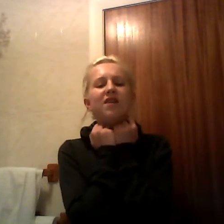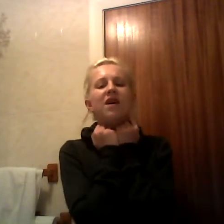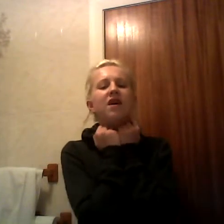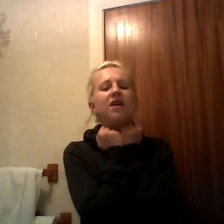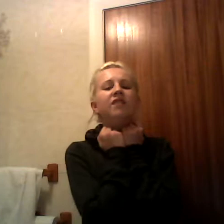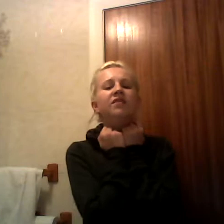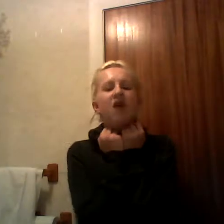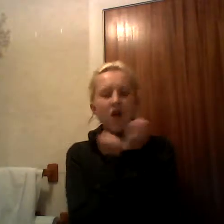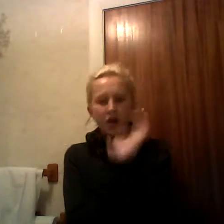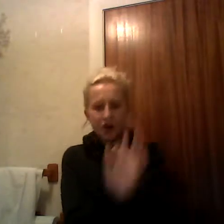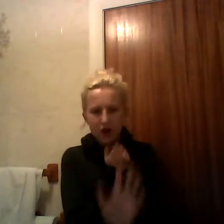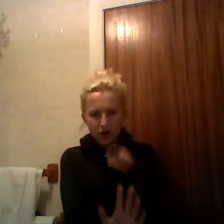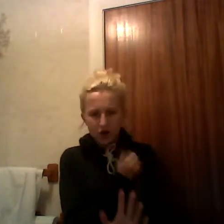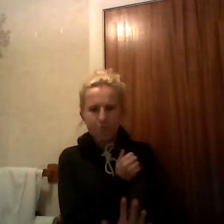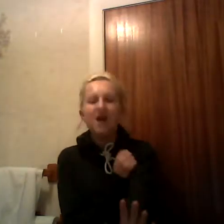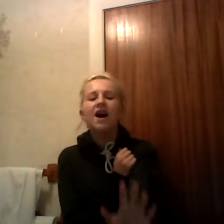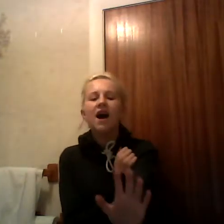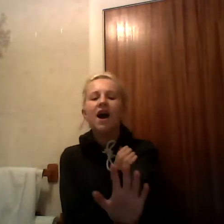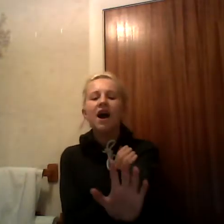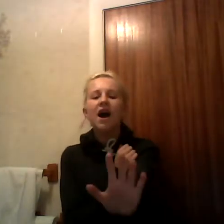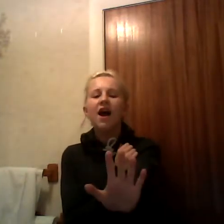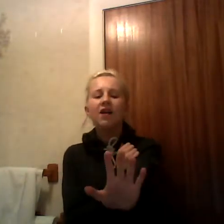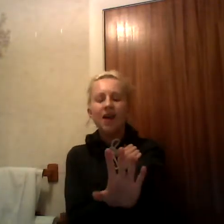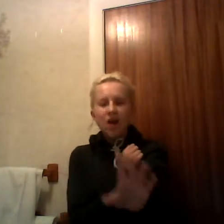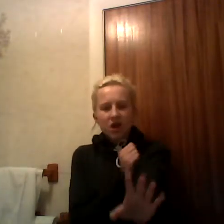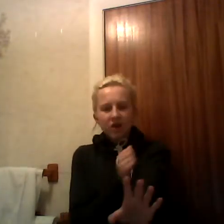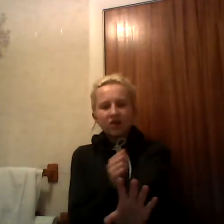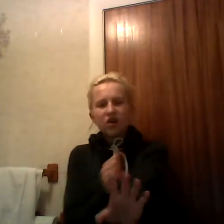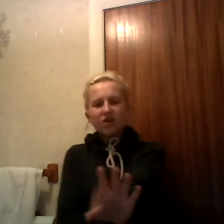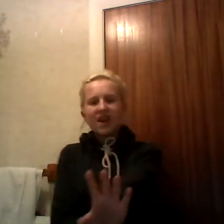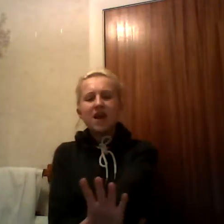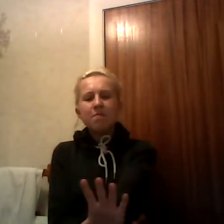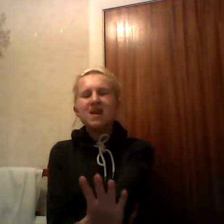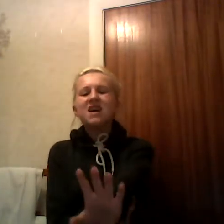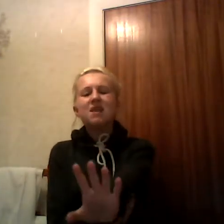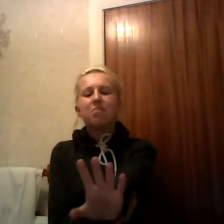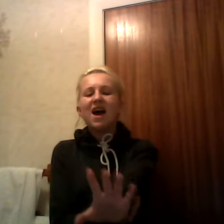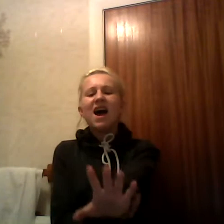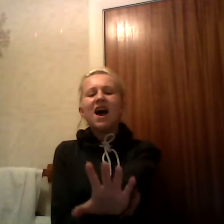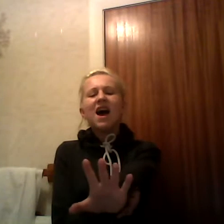And now you're back And now don't give me back